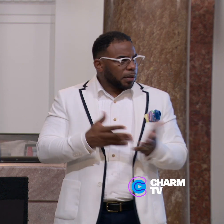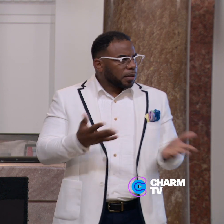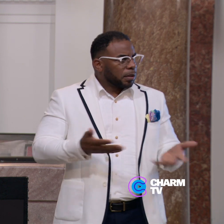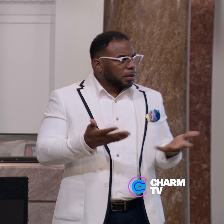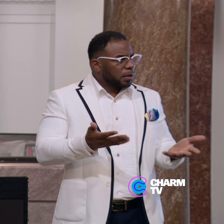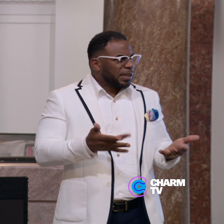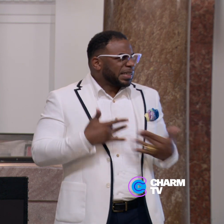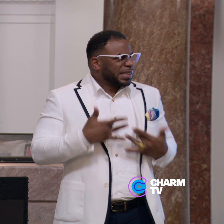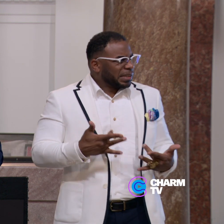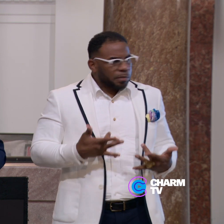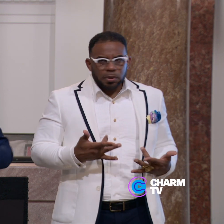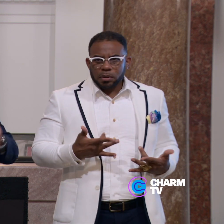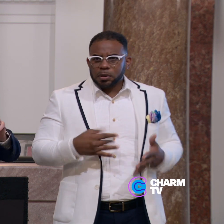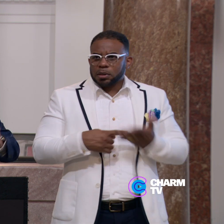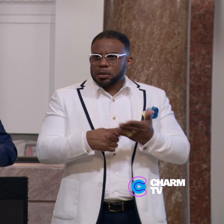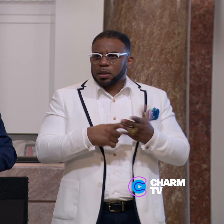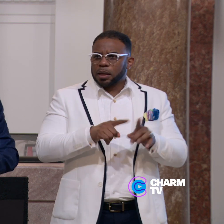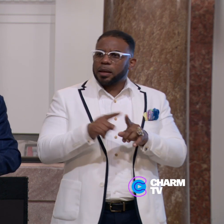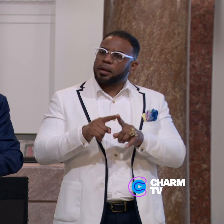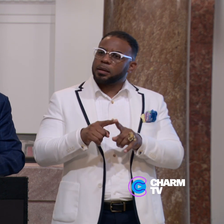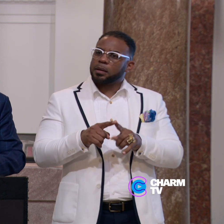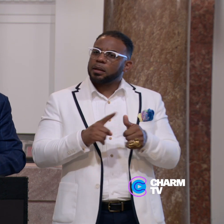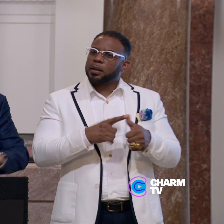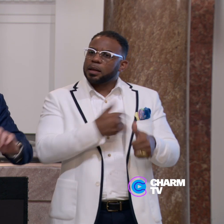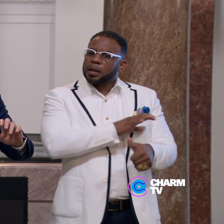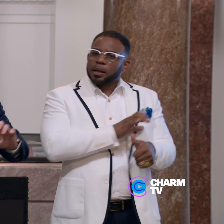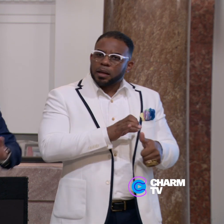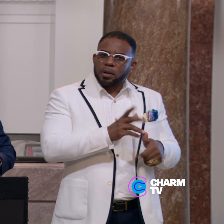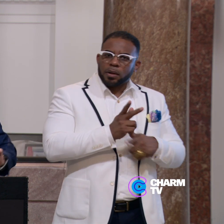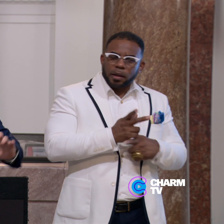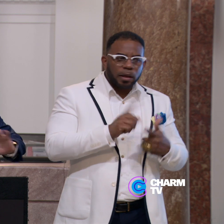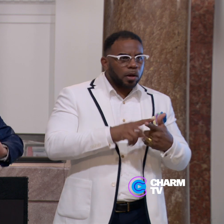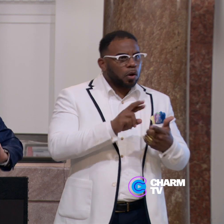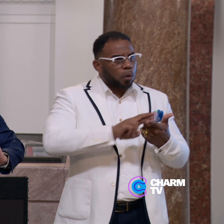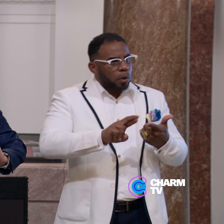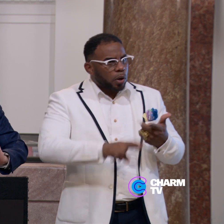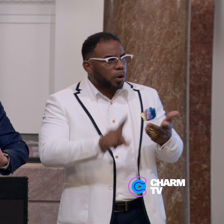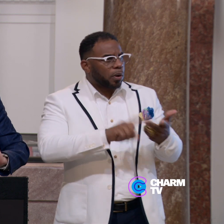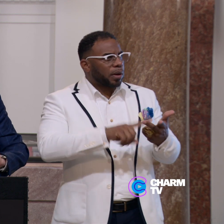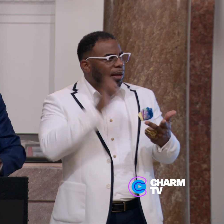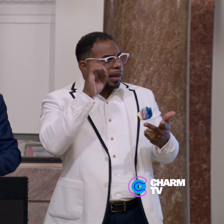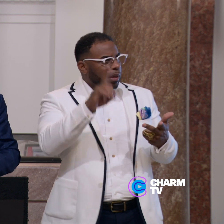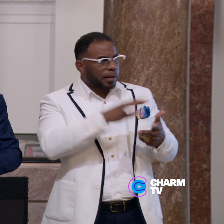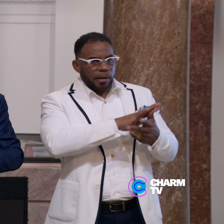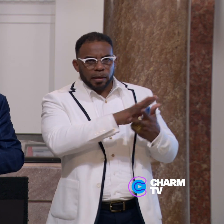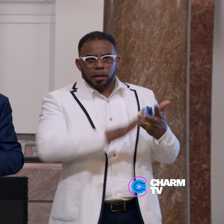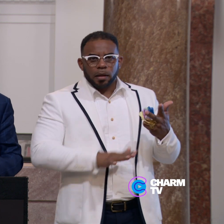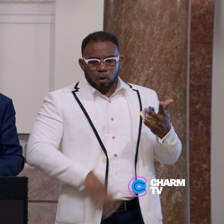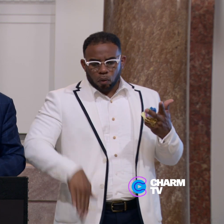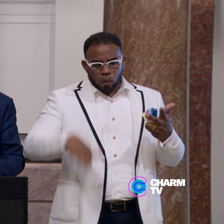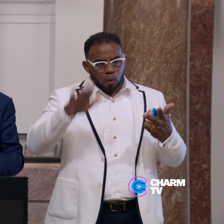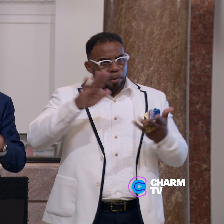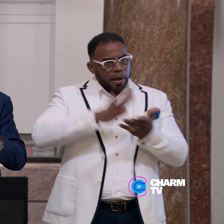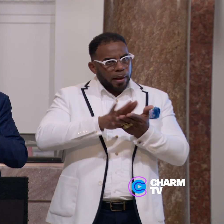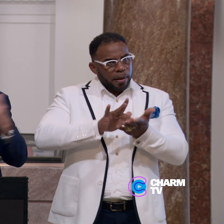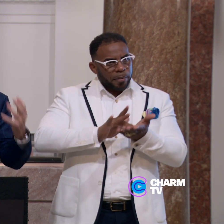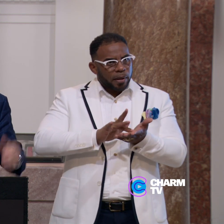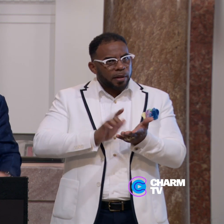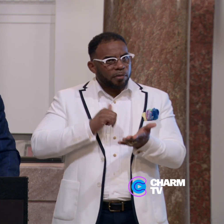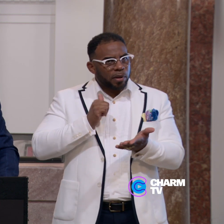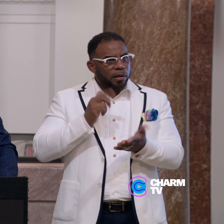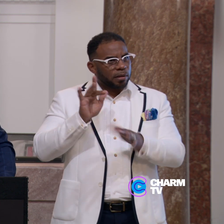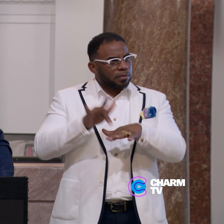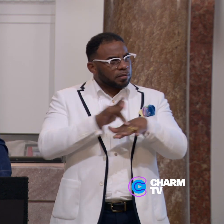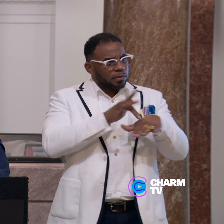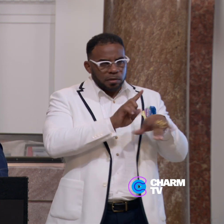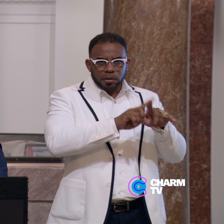that's typically discussed as clinical care, research, and education. And growing up in academic medicine, I've been to quite